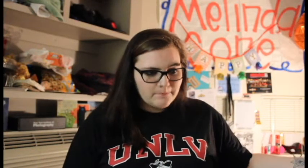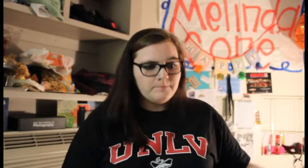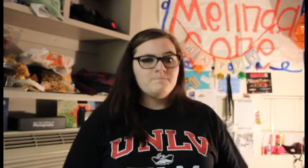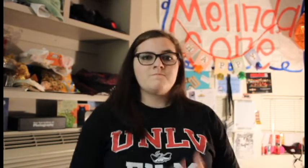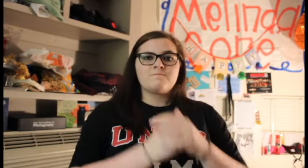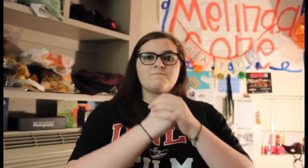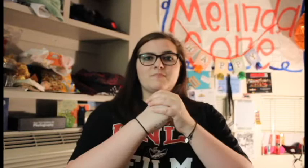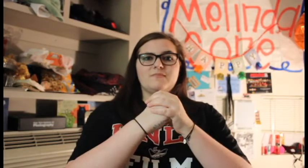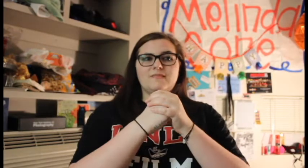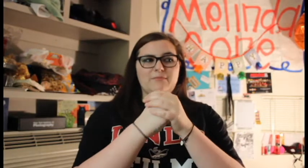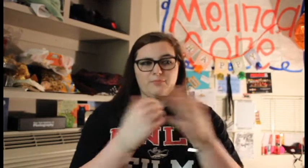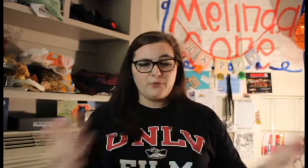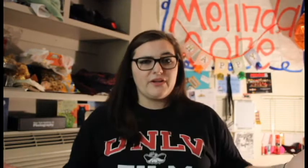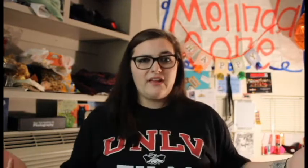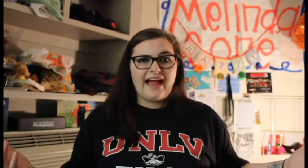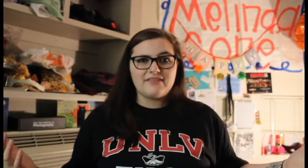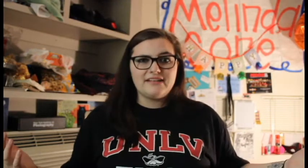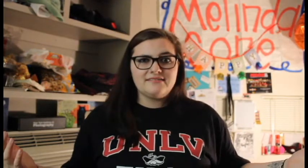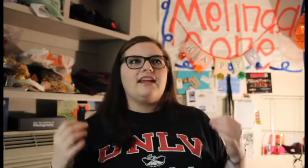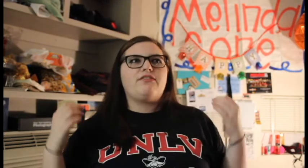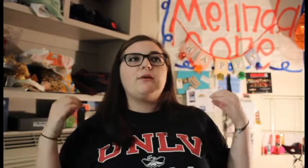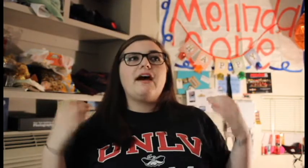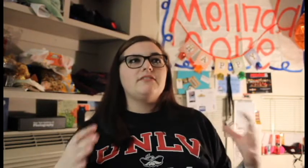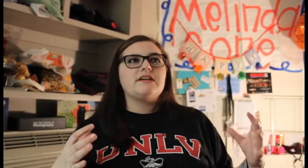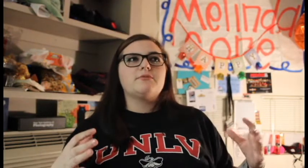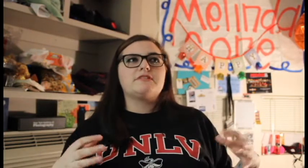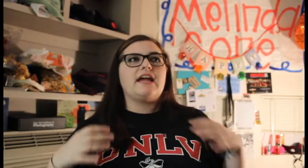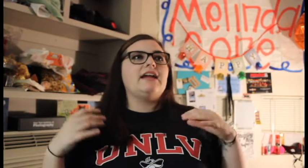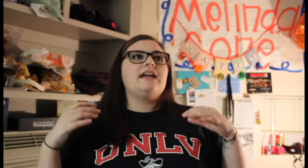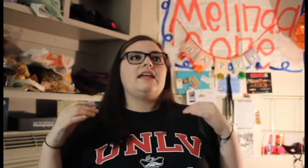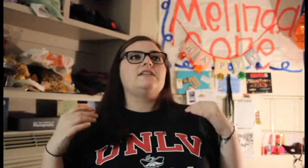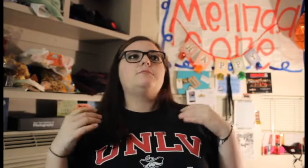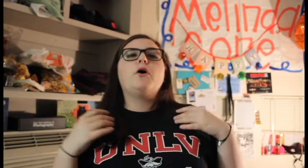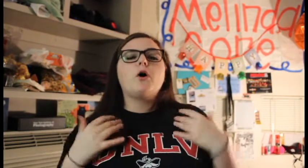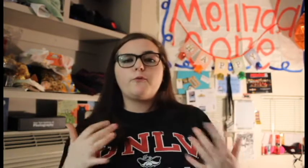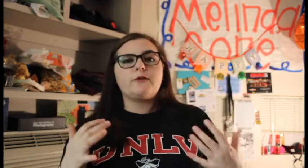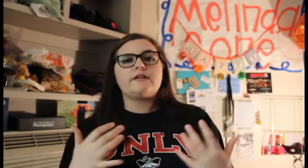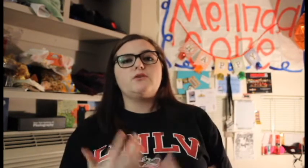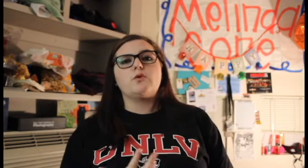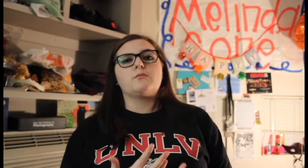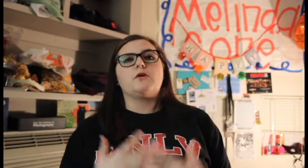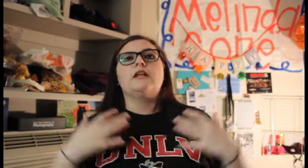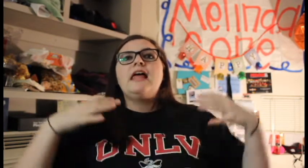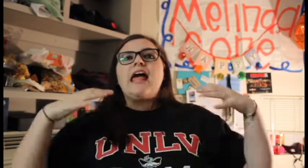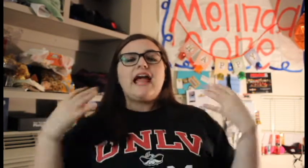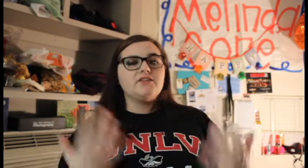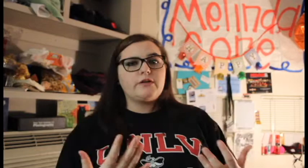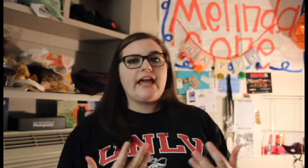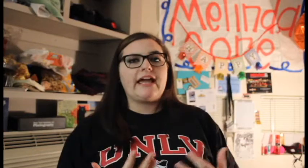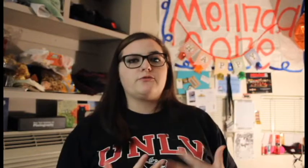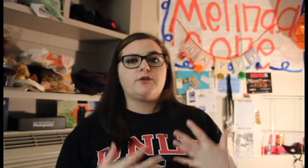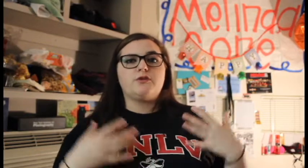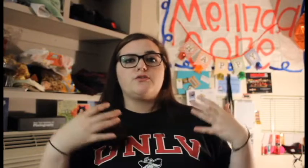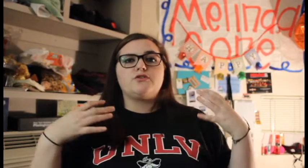but we all have it. If you have a terrible day it is perfectly normal and okay for you to